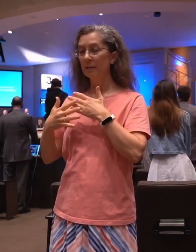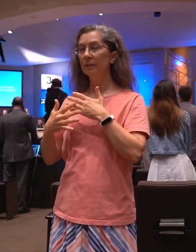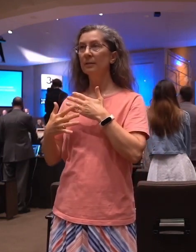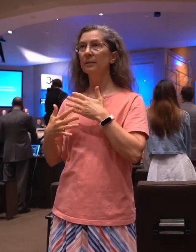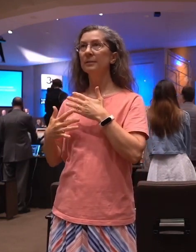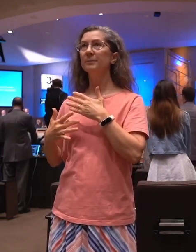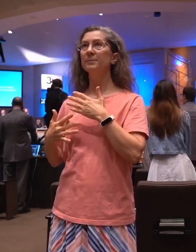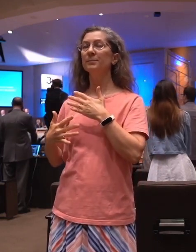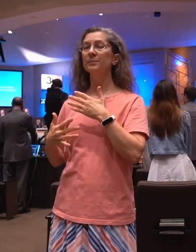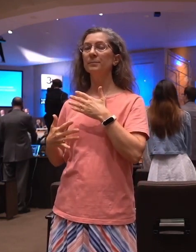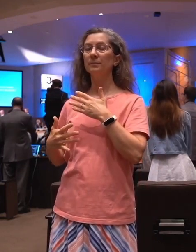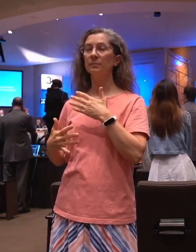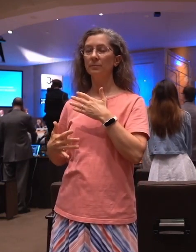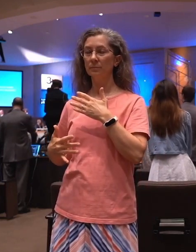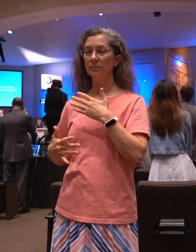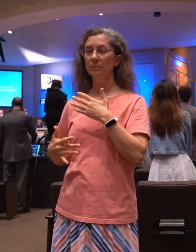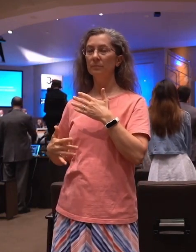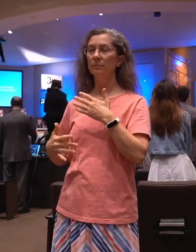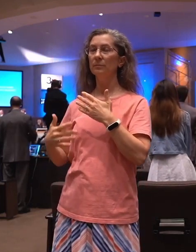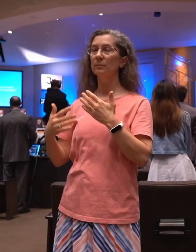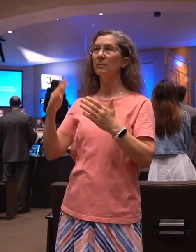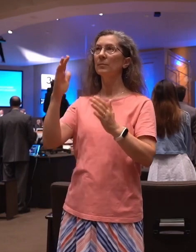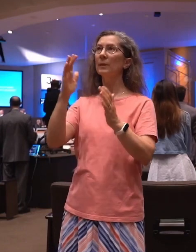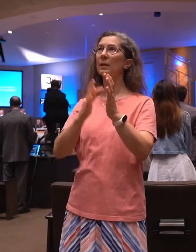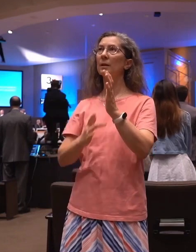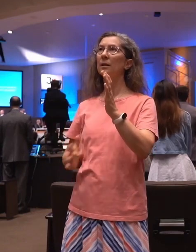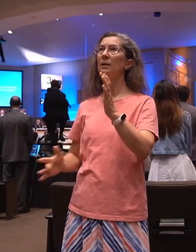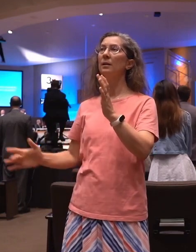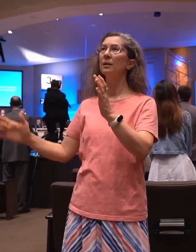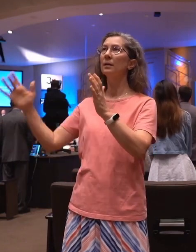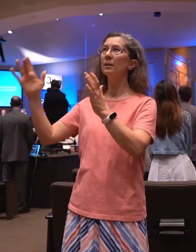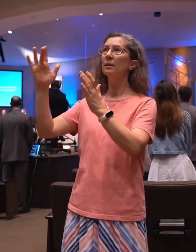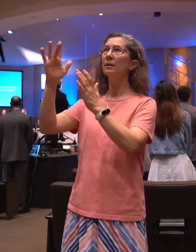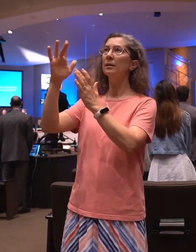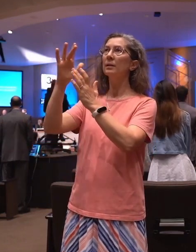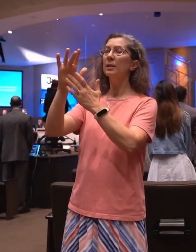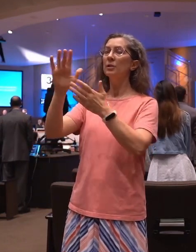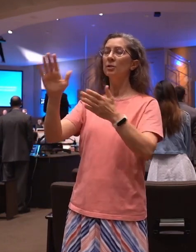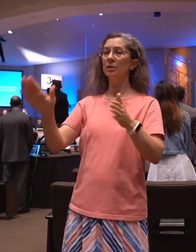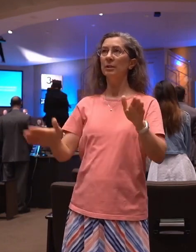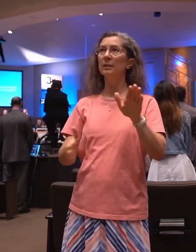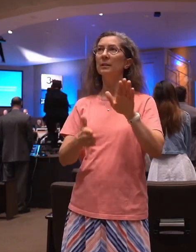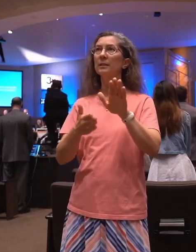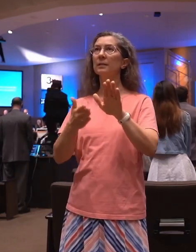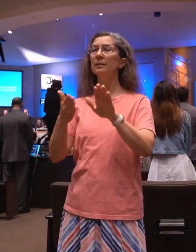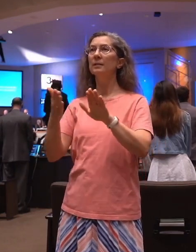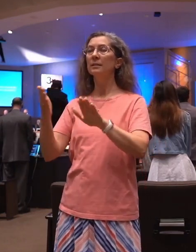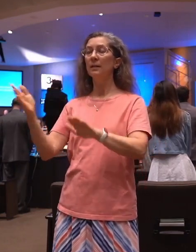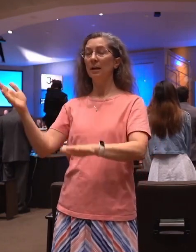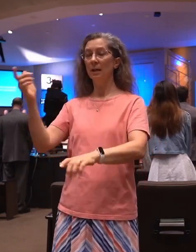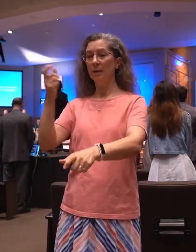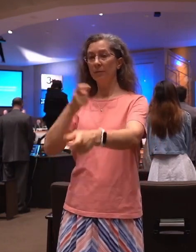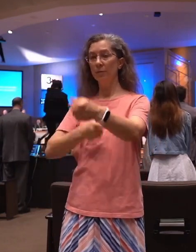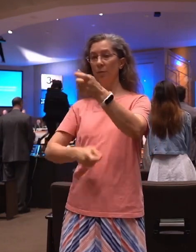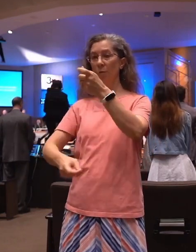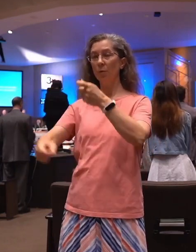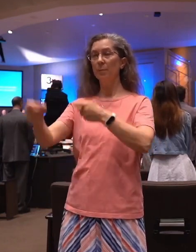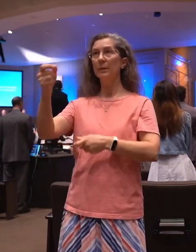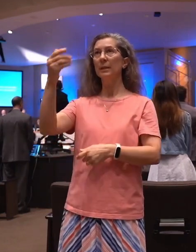Savior's blood? Died He for me,